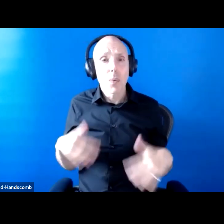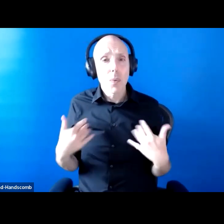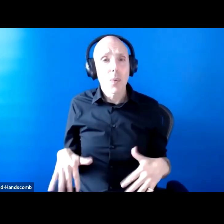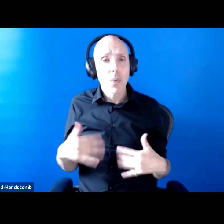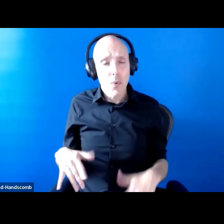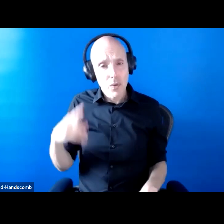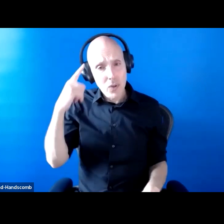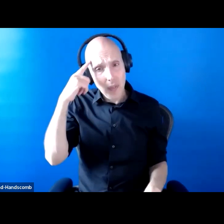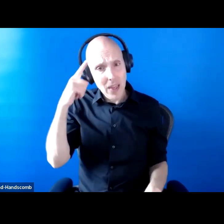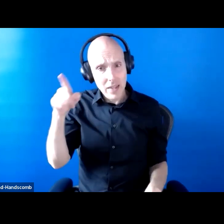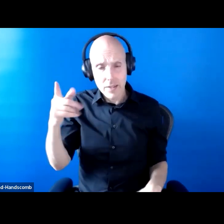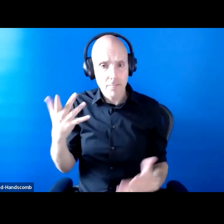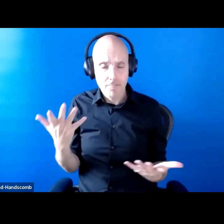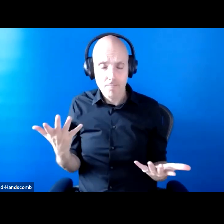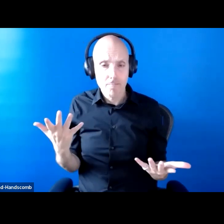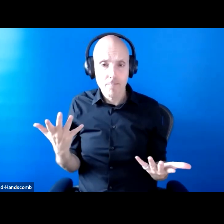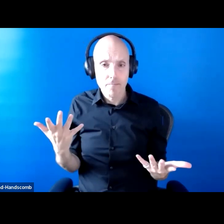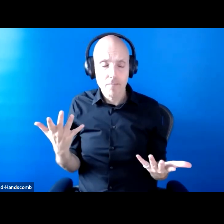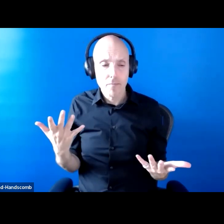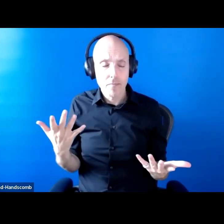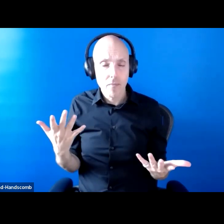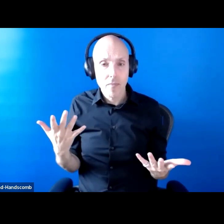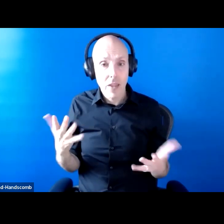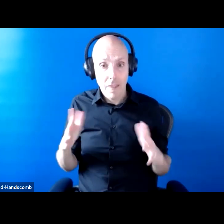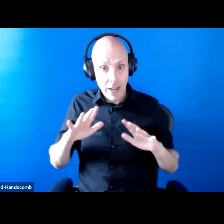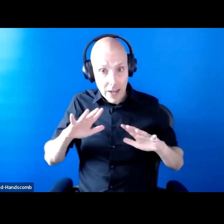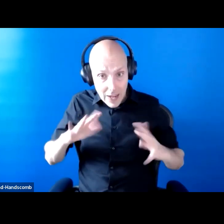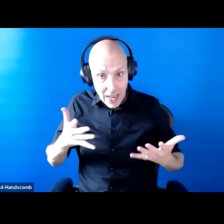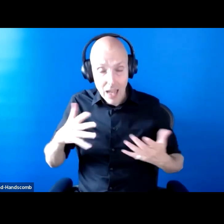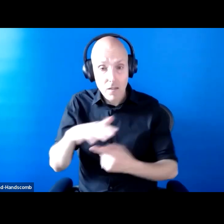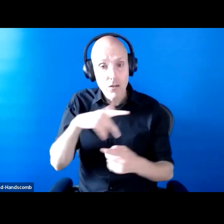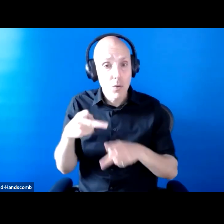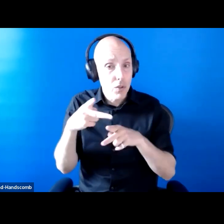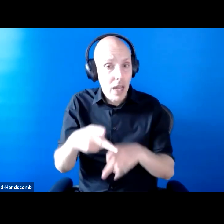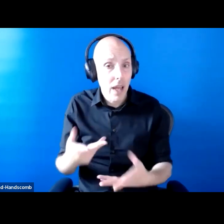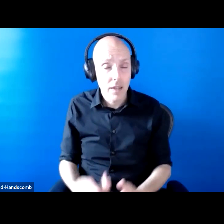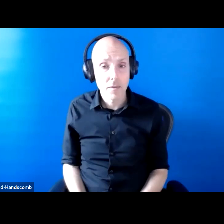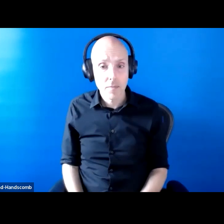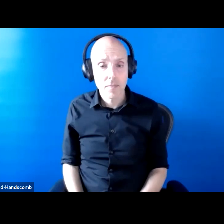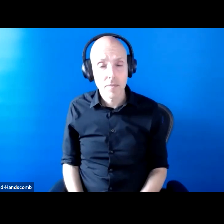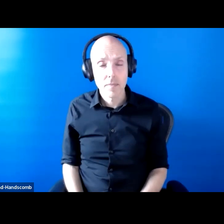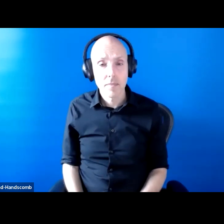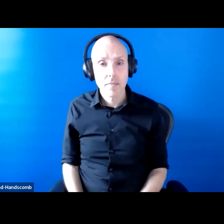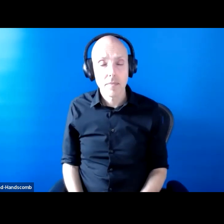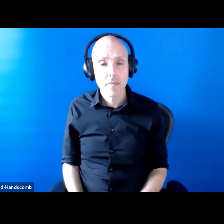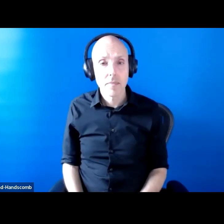about the lack of social care that's out there at the moment. It's huge, there's at least 100,000